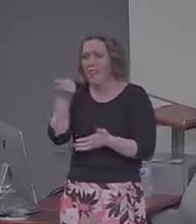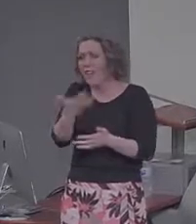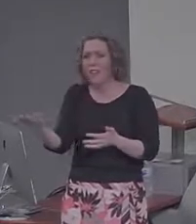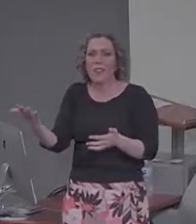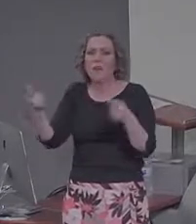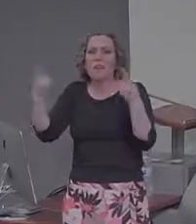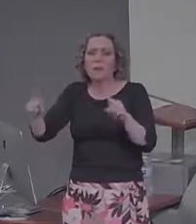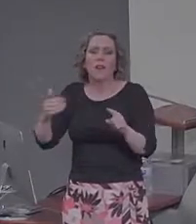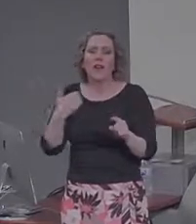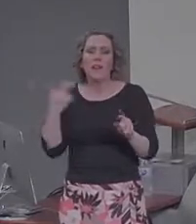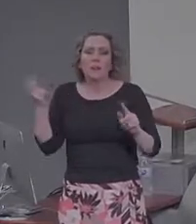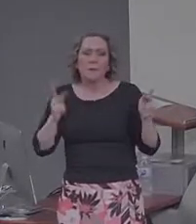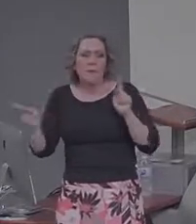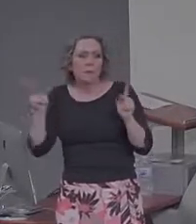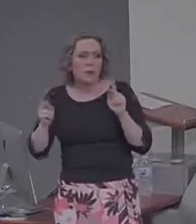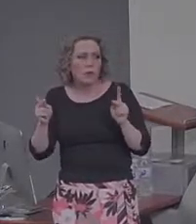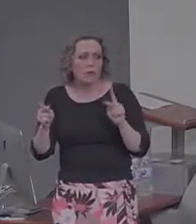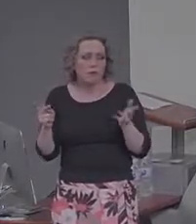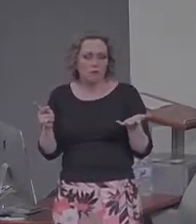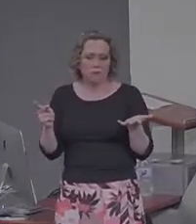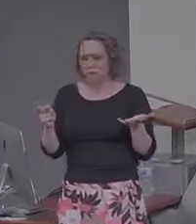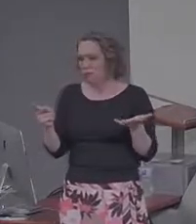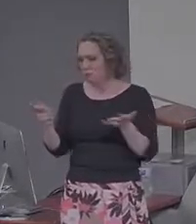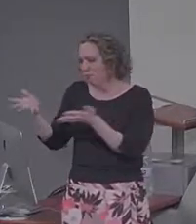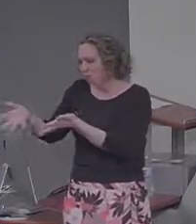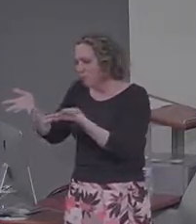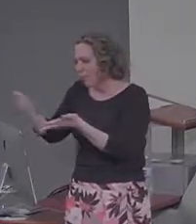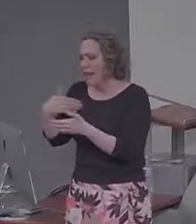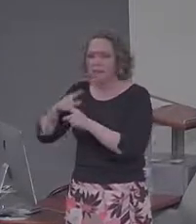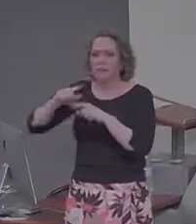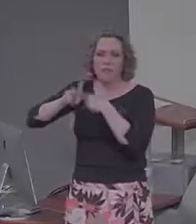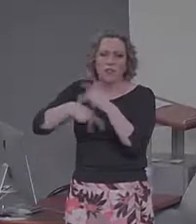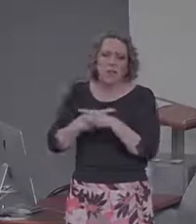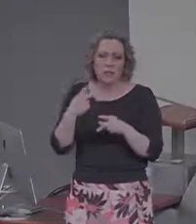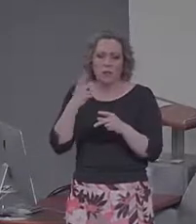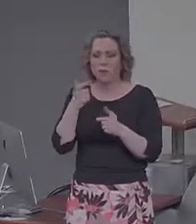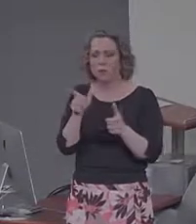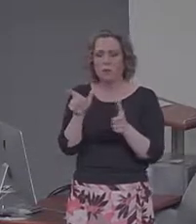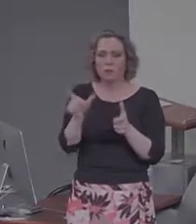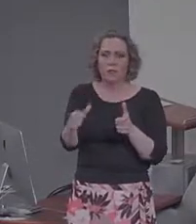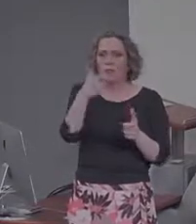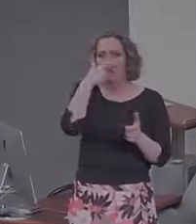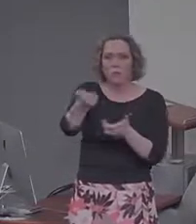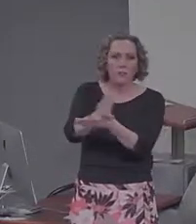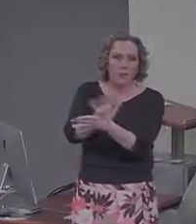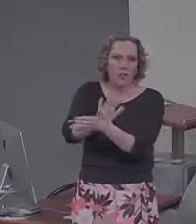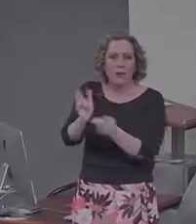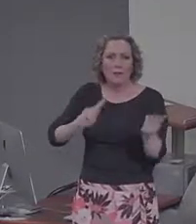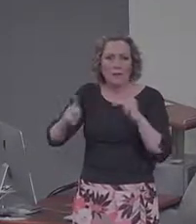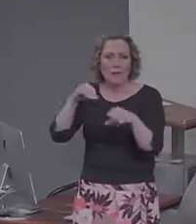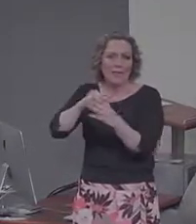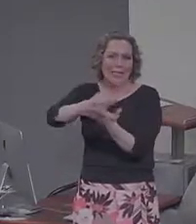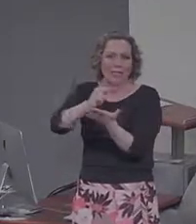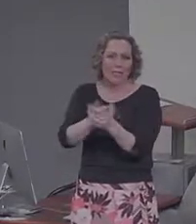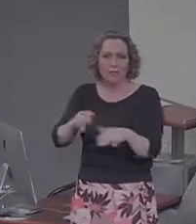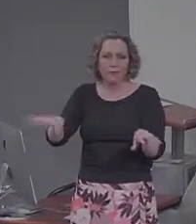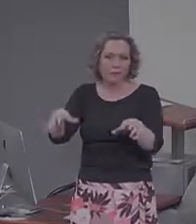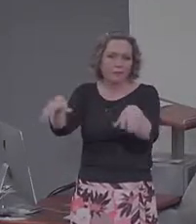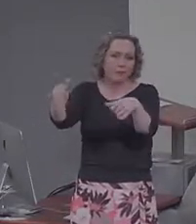these videotapes lying around. We have a couple different versions of them. So we show them this videotape, and then in the episodic